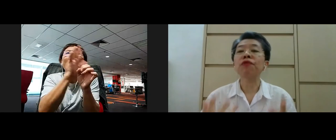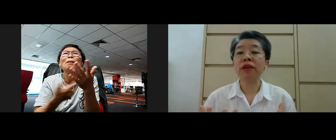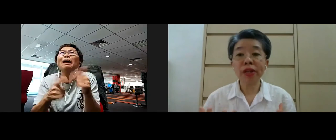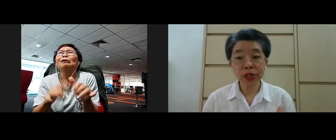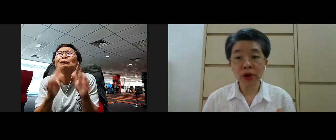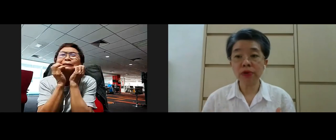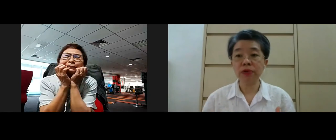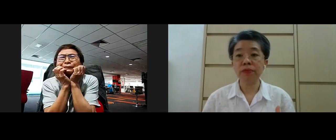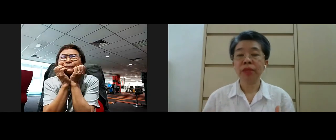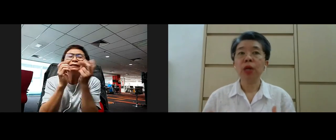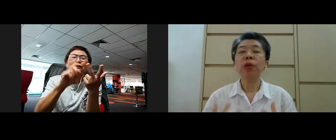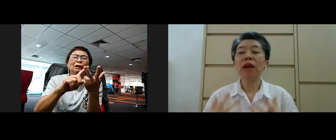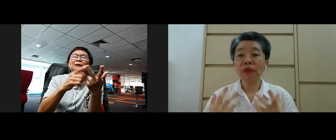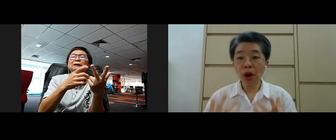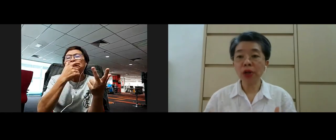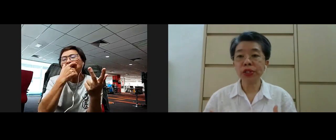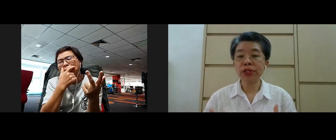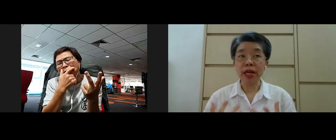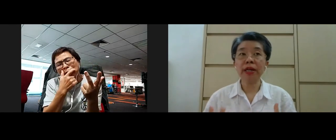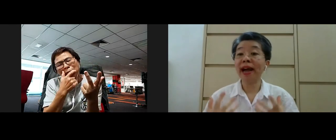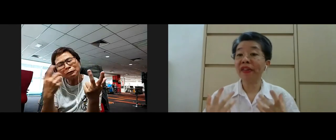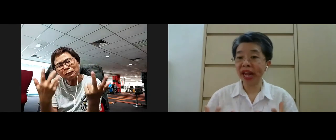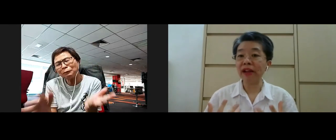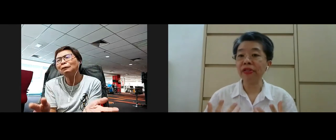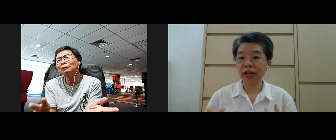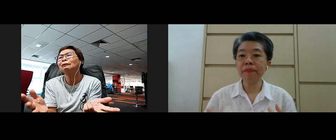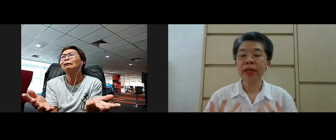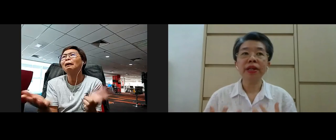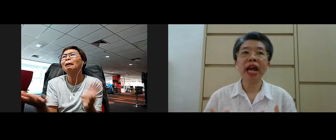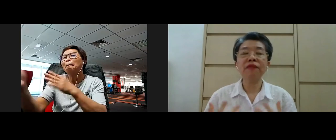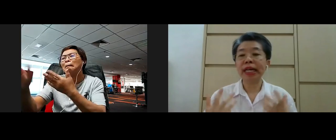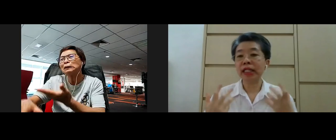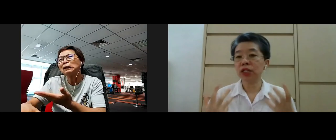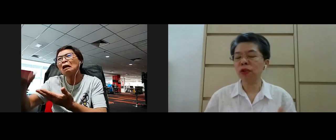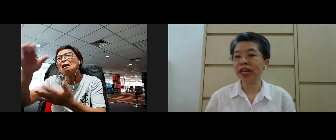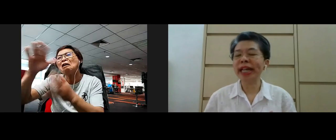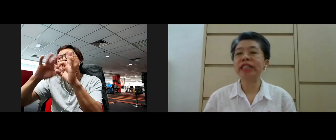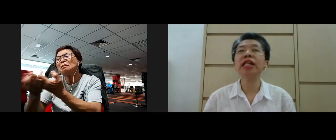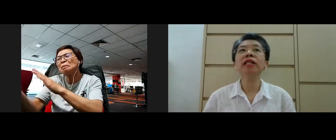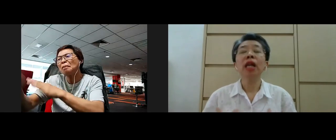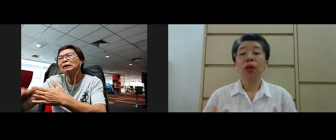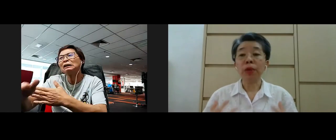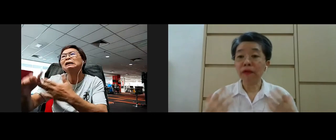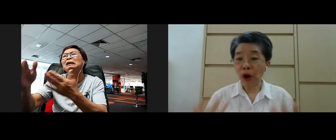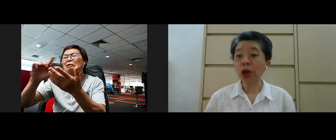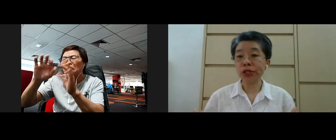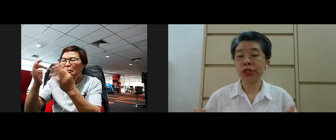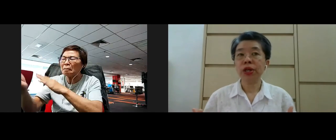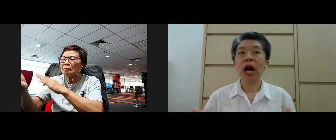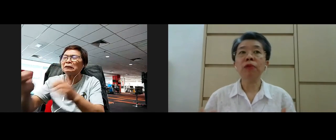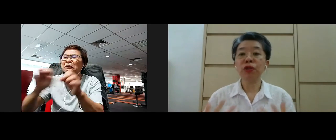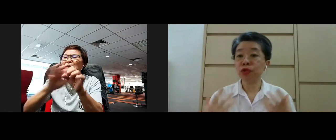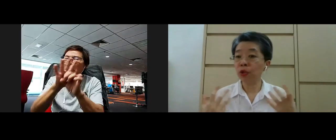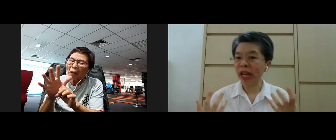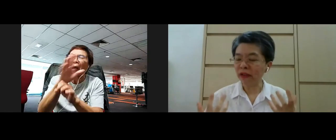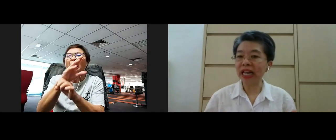grief and sorrow we have lost yeah their death yeah death related to COVID-19 we have lost